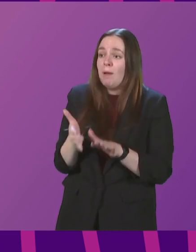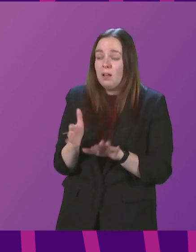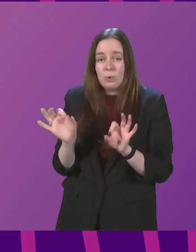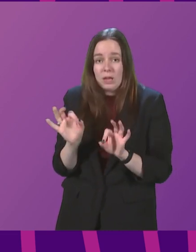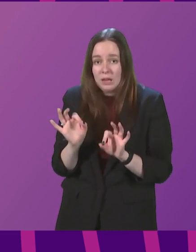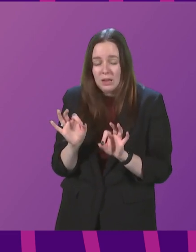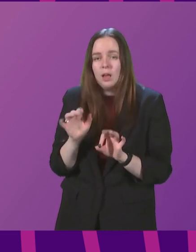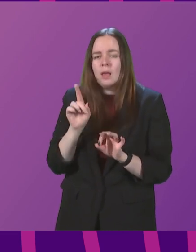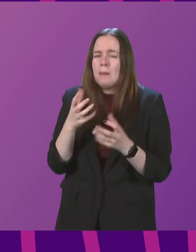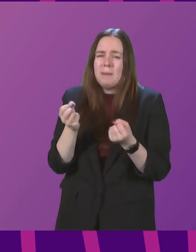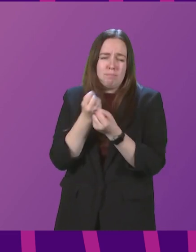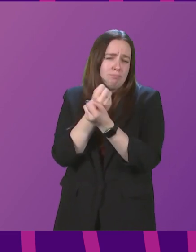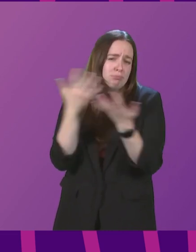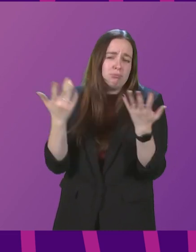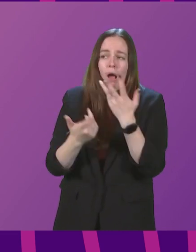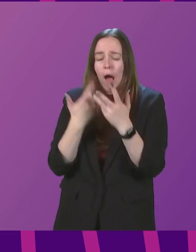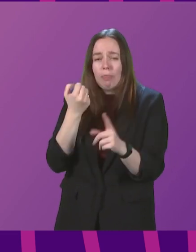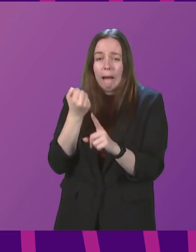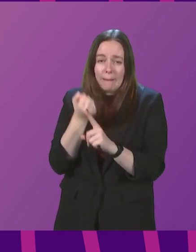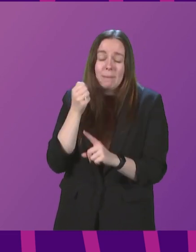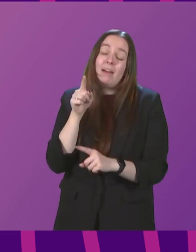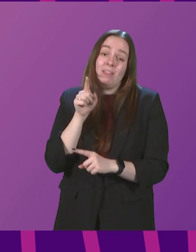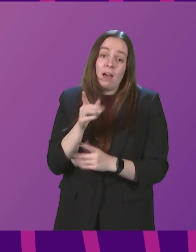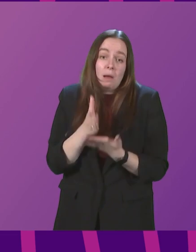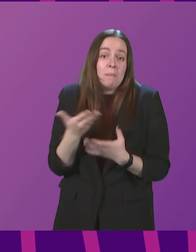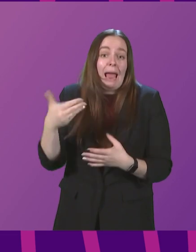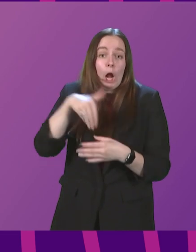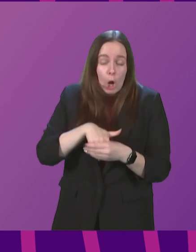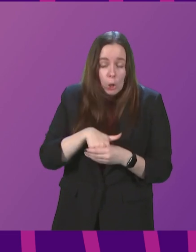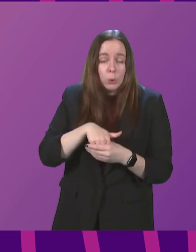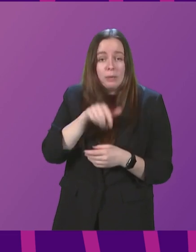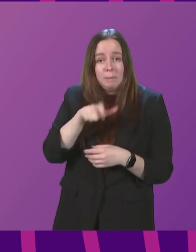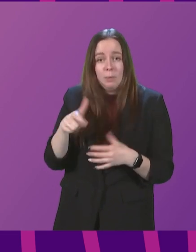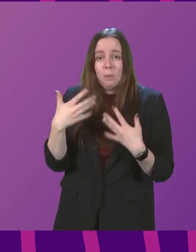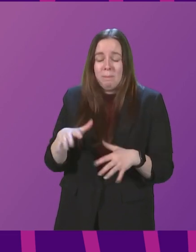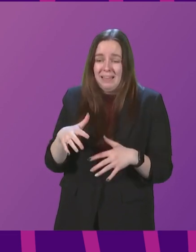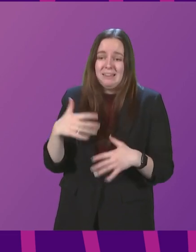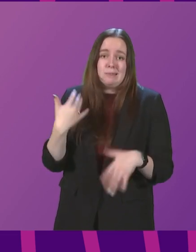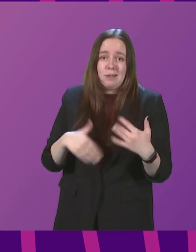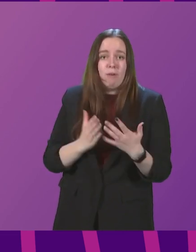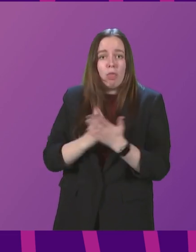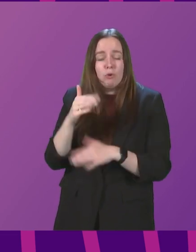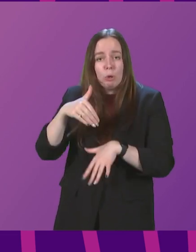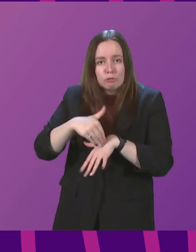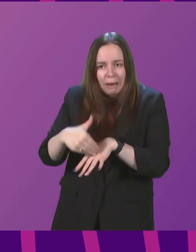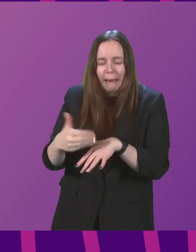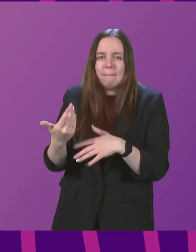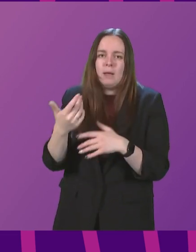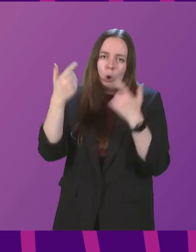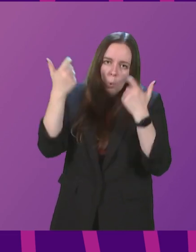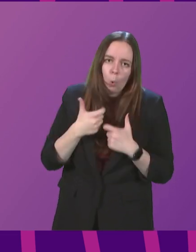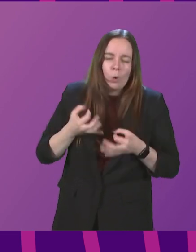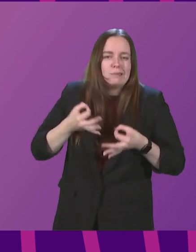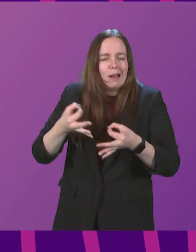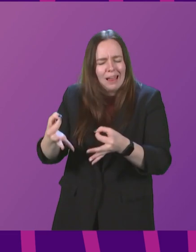a plethora of other impacts, that undoubtedly includes victims of crime having trials delayed. I